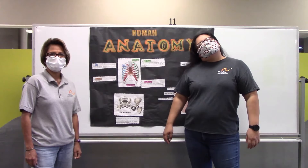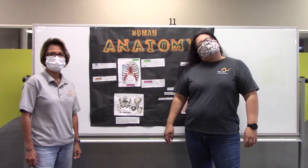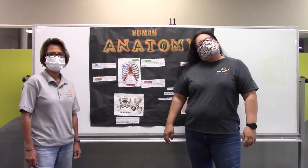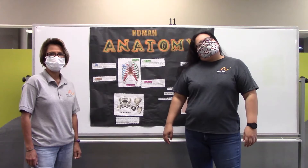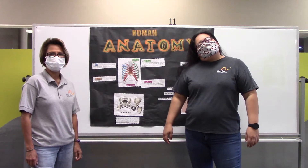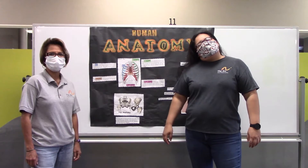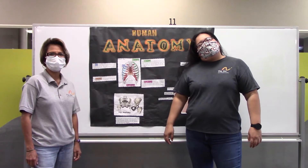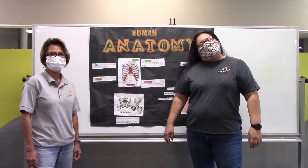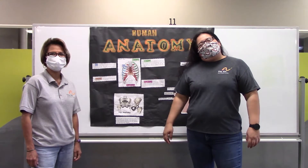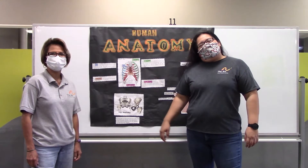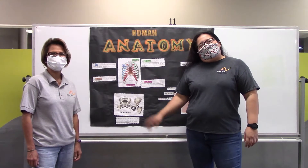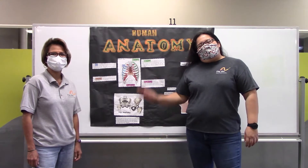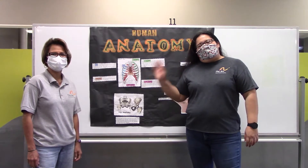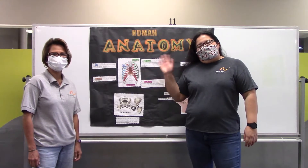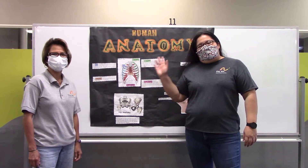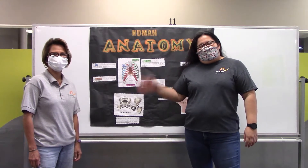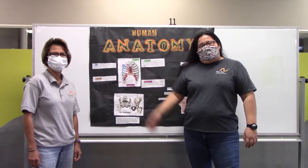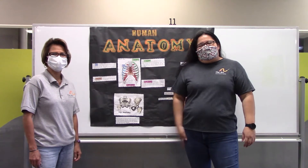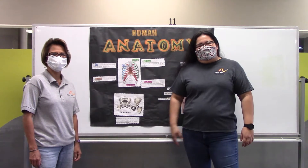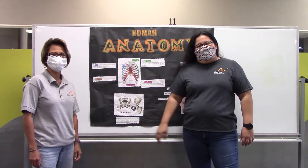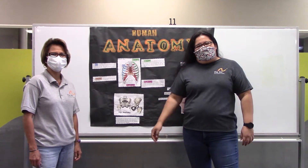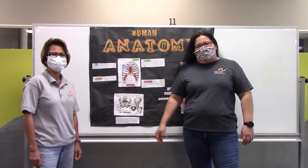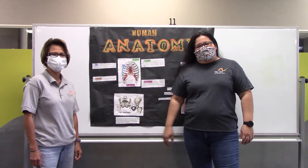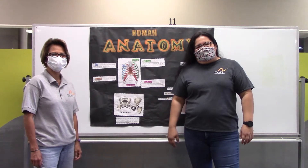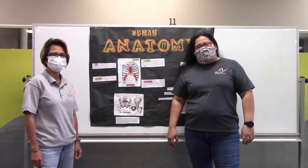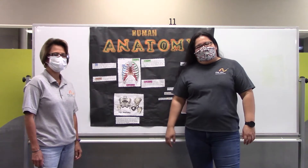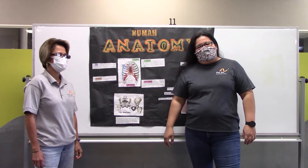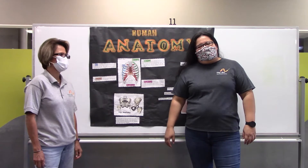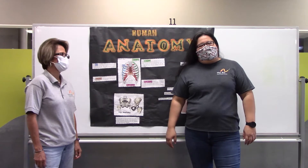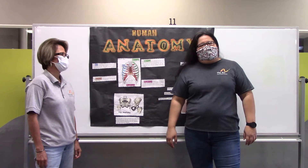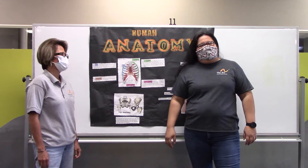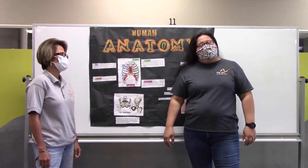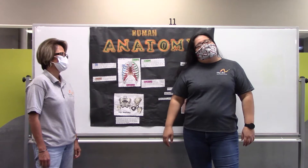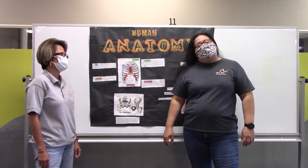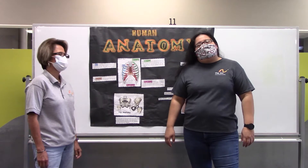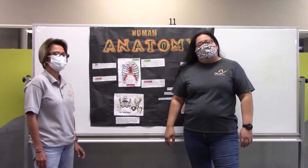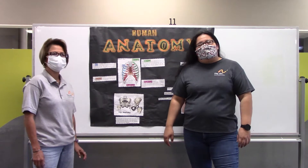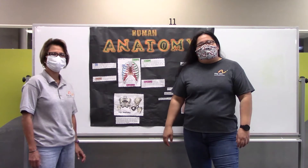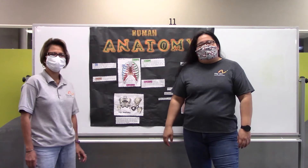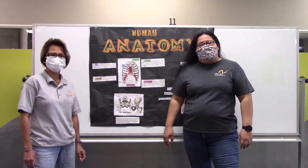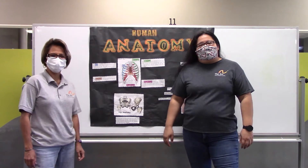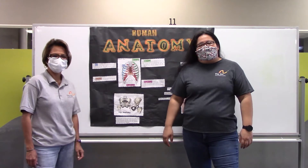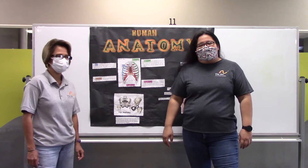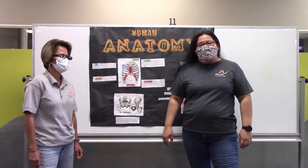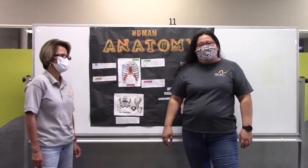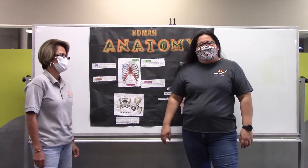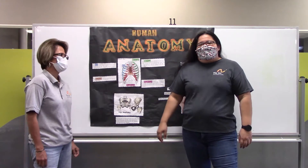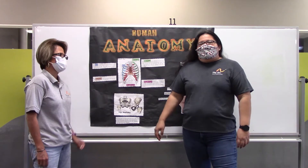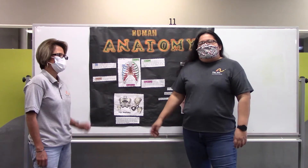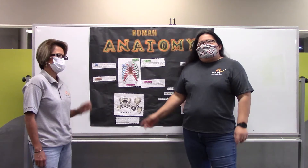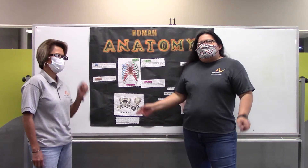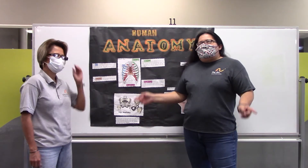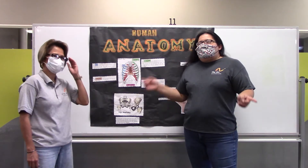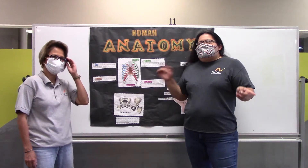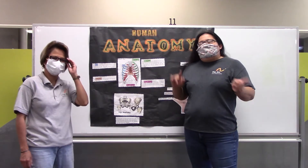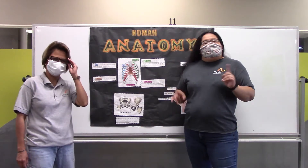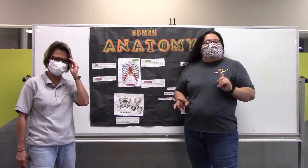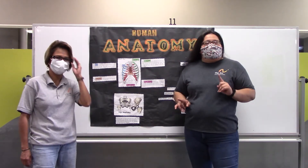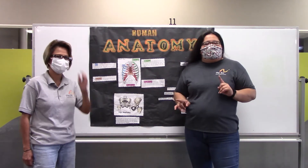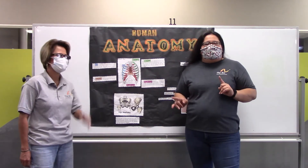Good morning, everyone. Welcome back to our anatomy class here at the Richmond Center, the ARC. Let's see, let's do a